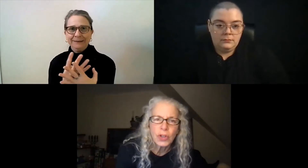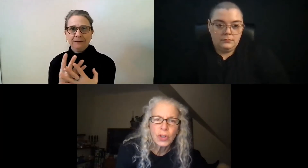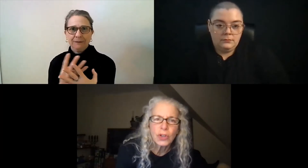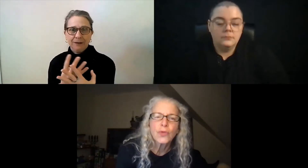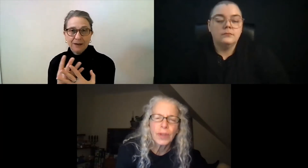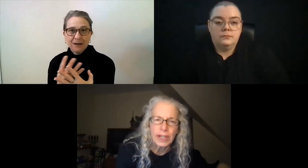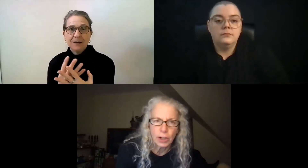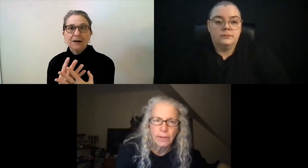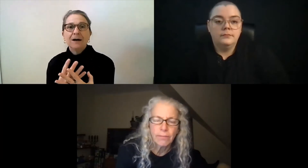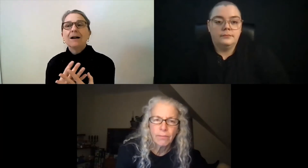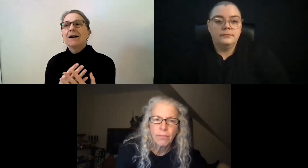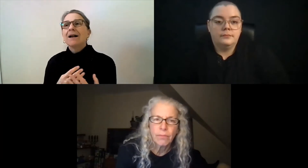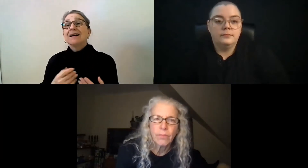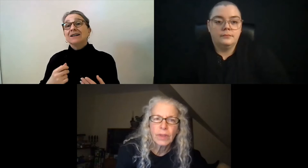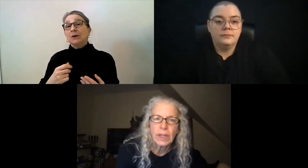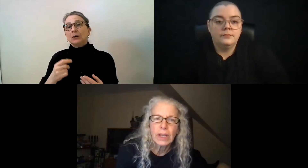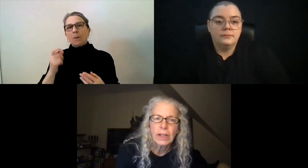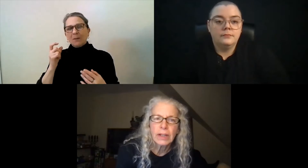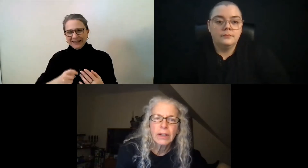screening.